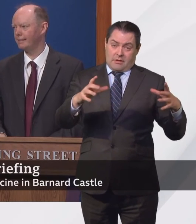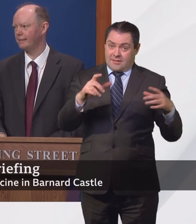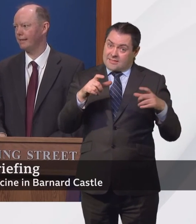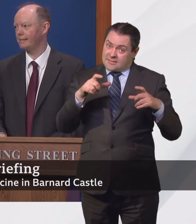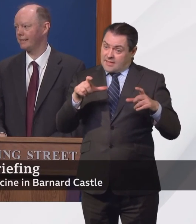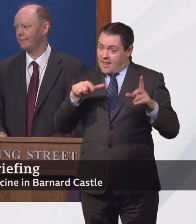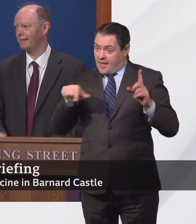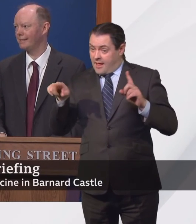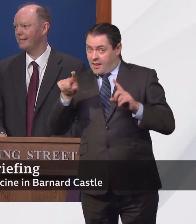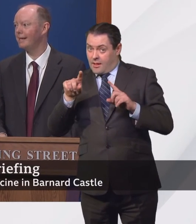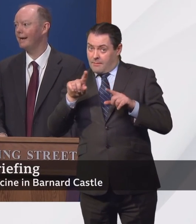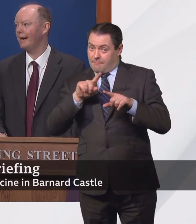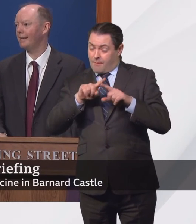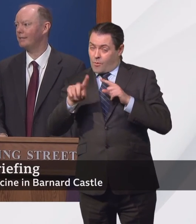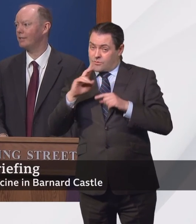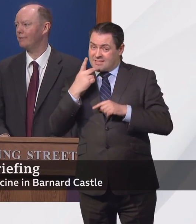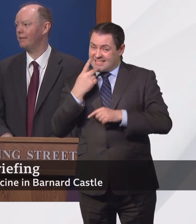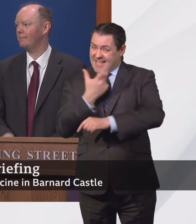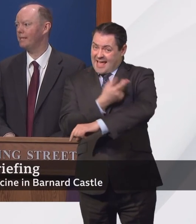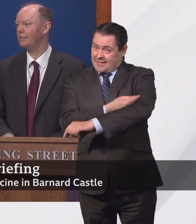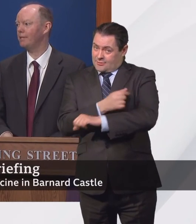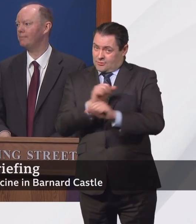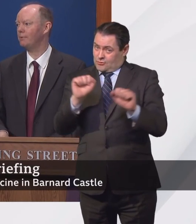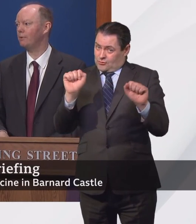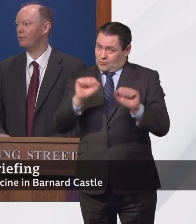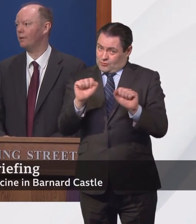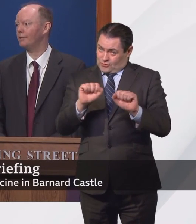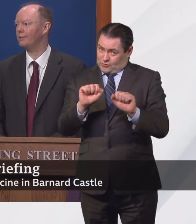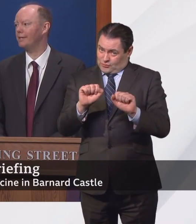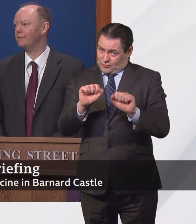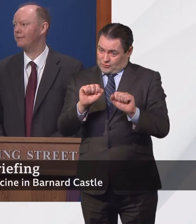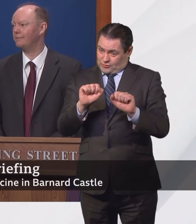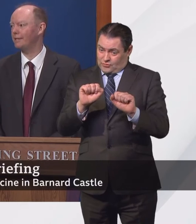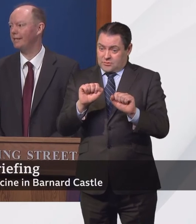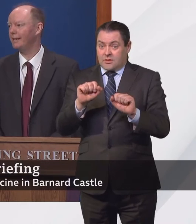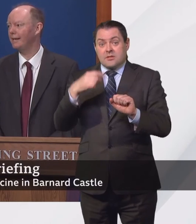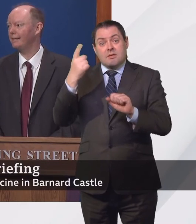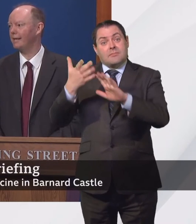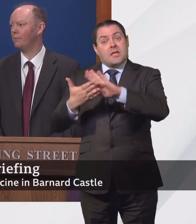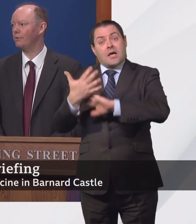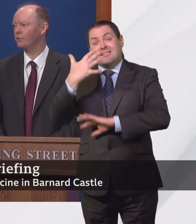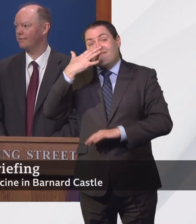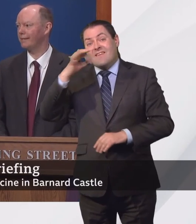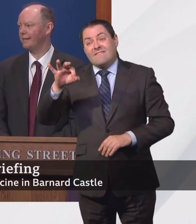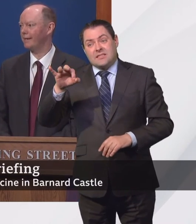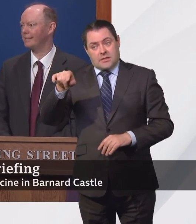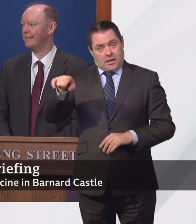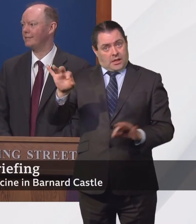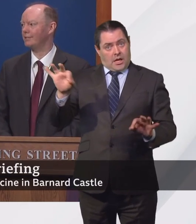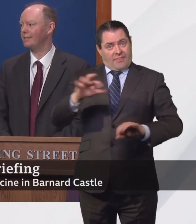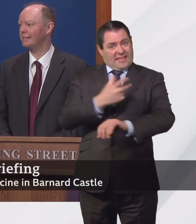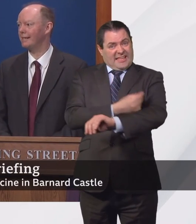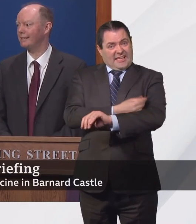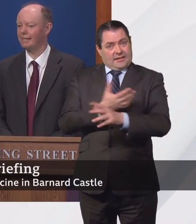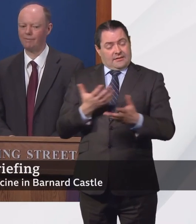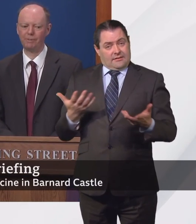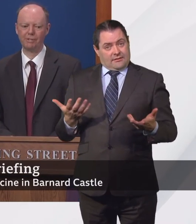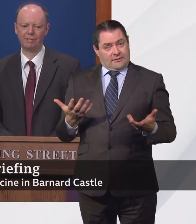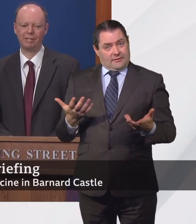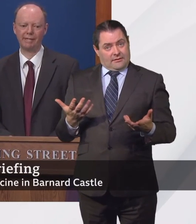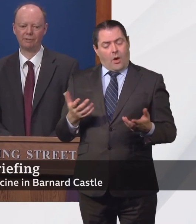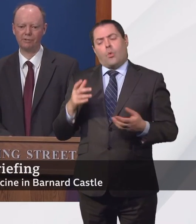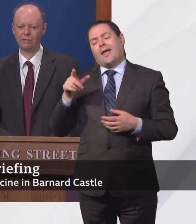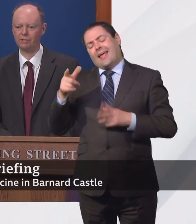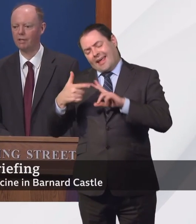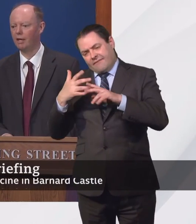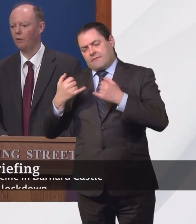yet had their second vaccine and if they're meeting people who are under the age of 50, they will not have had their vaccination unless they actually have a